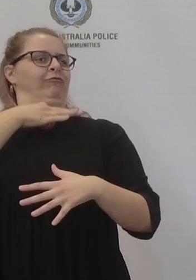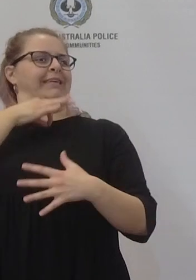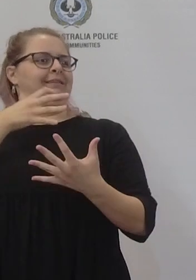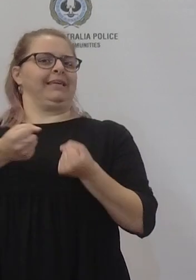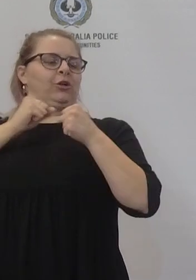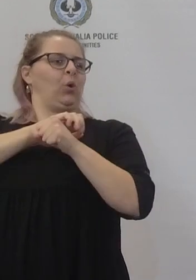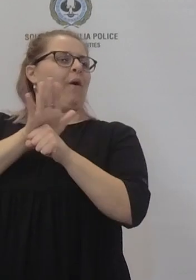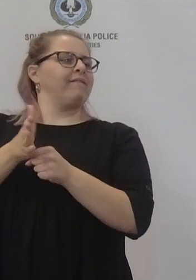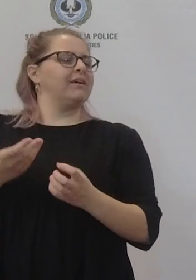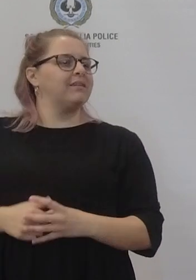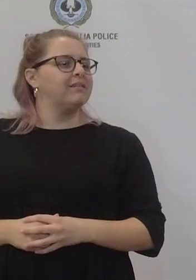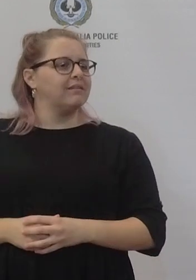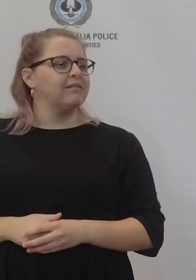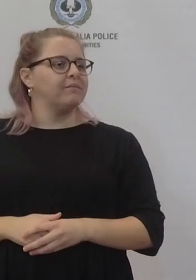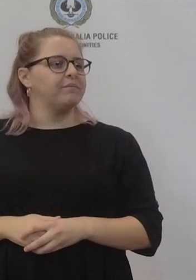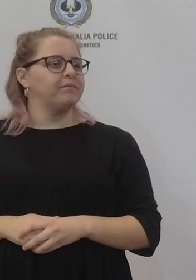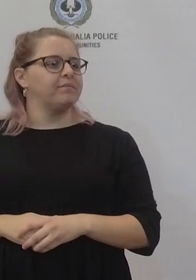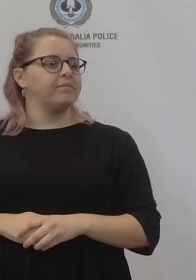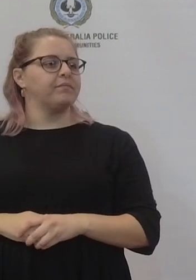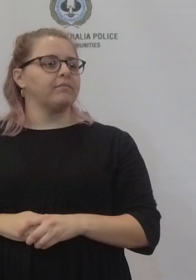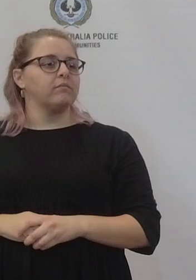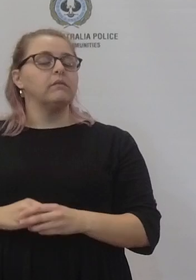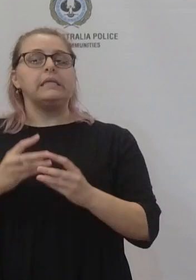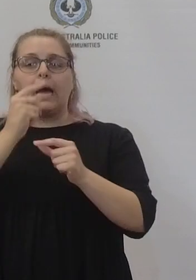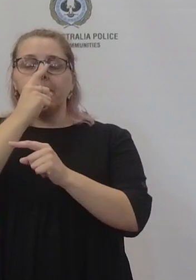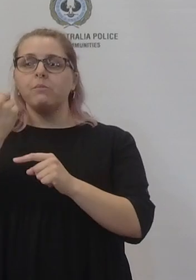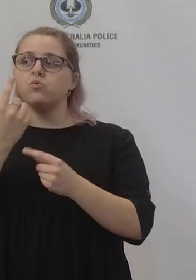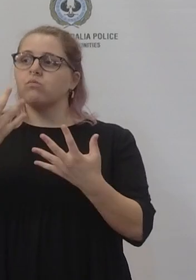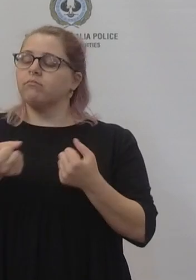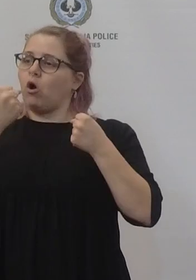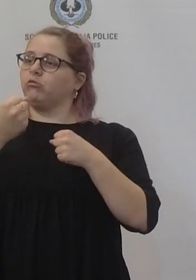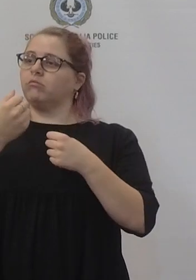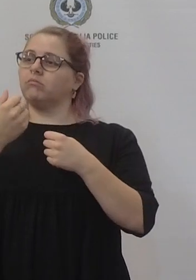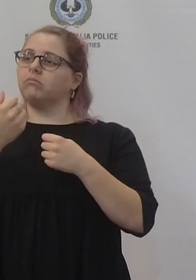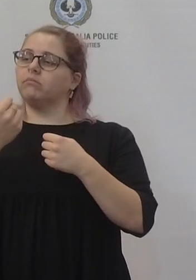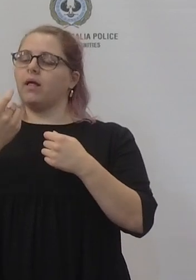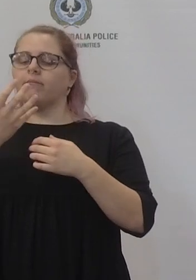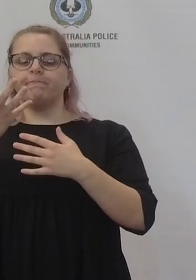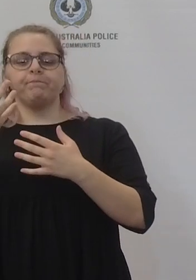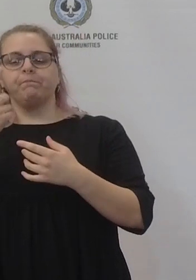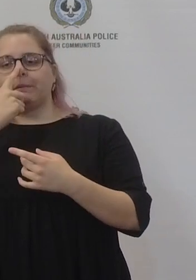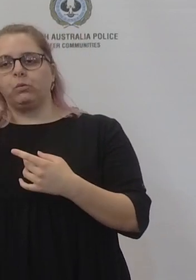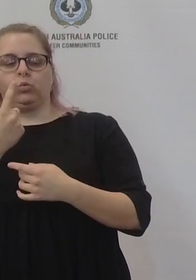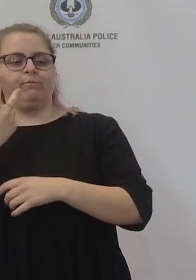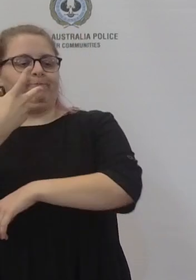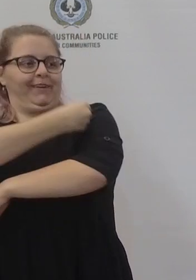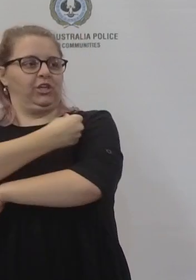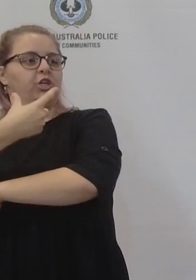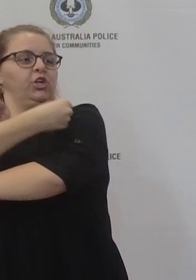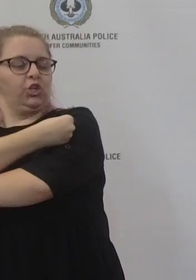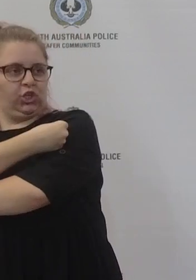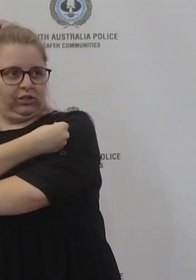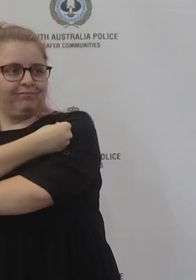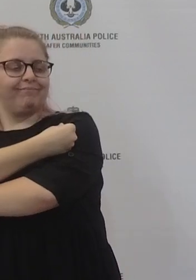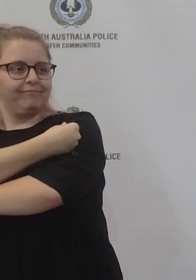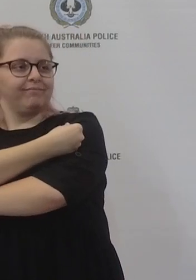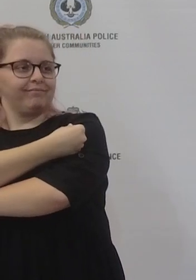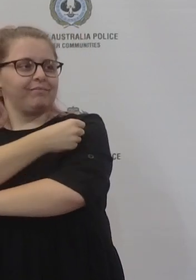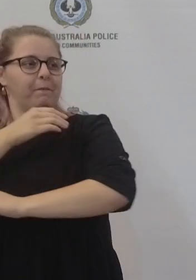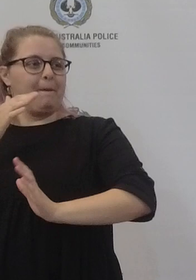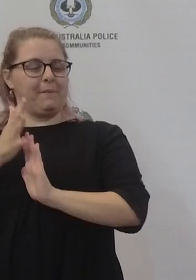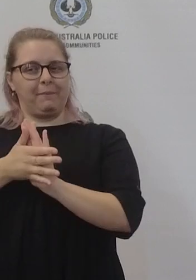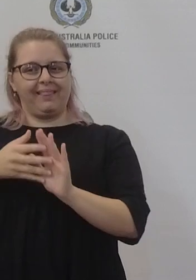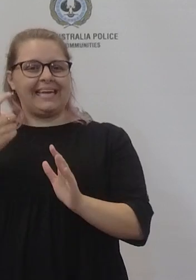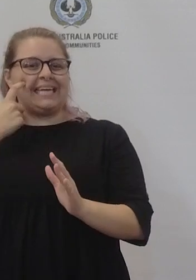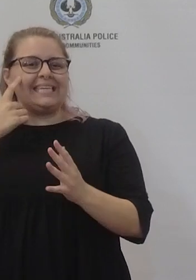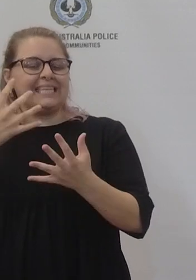fully vaccinated but because their immune system is suppressed have not been able to mount the same sort of immune reaction to the